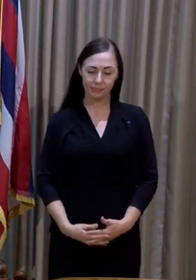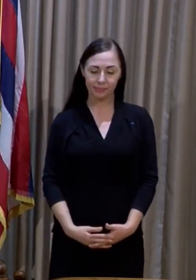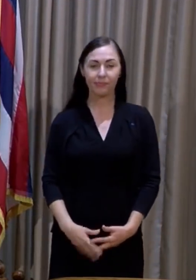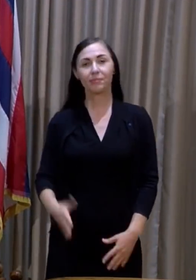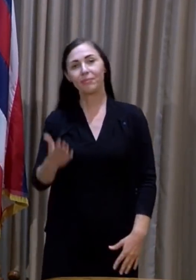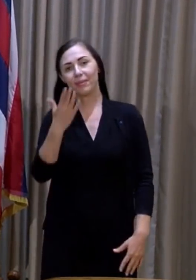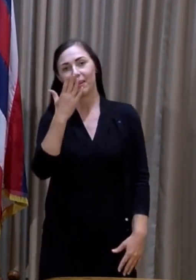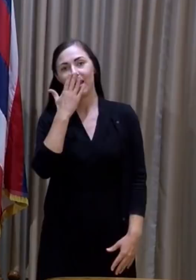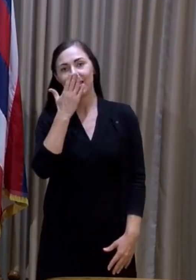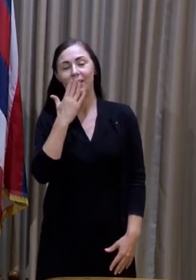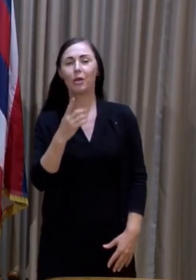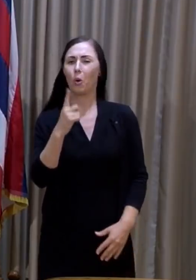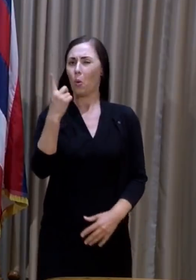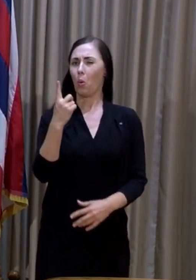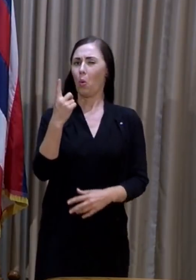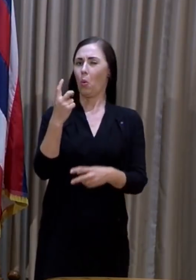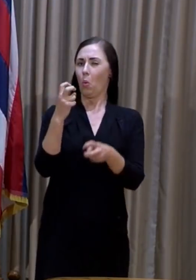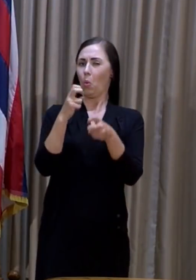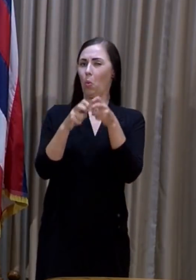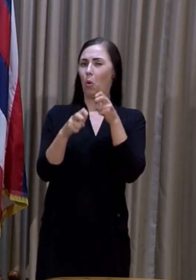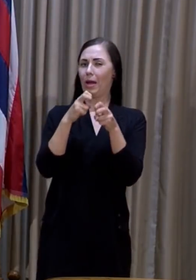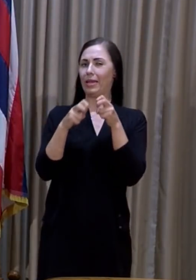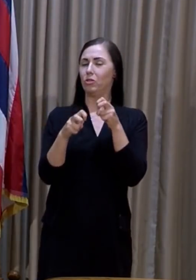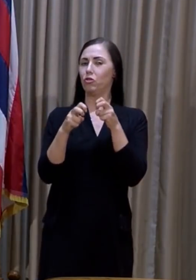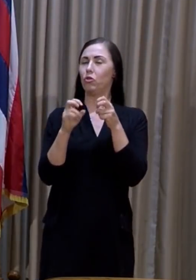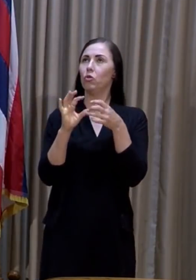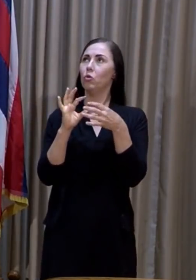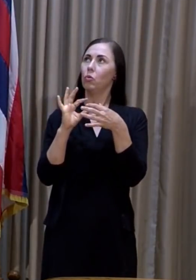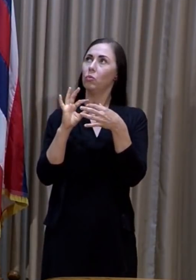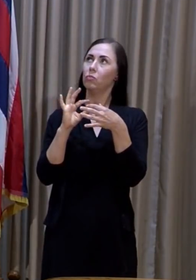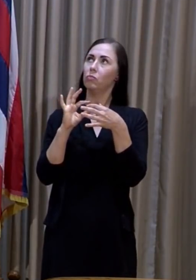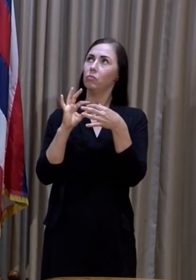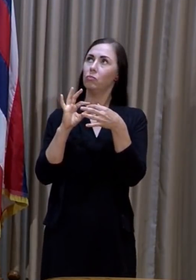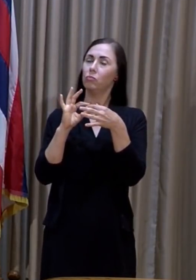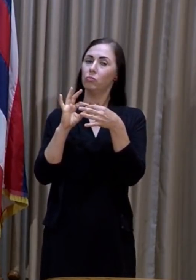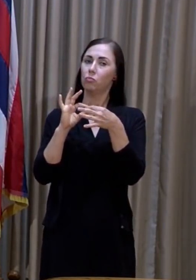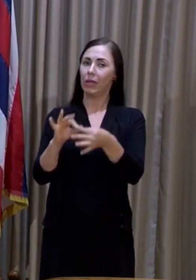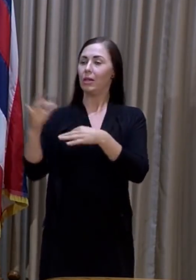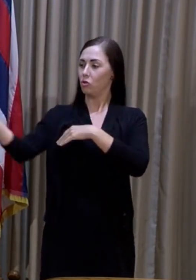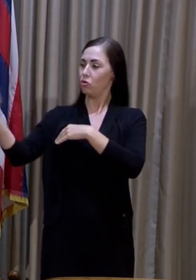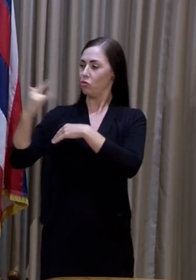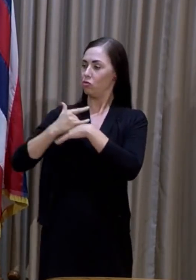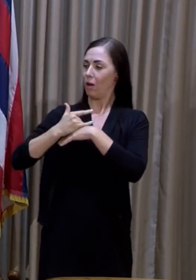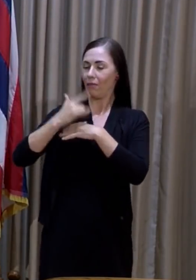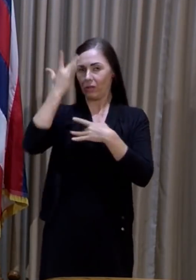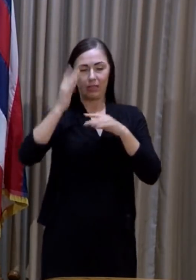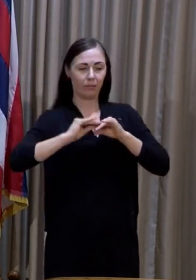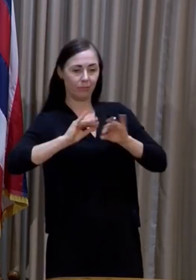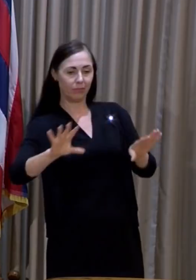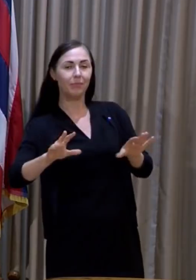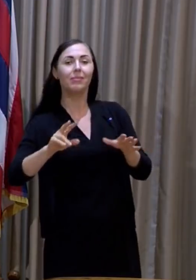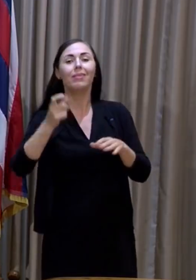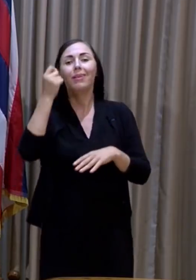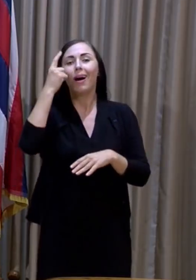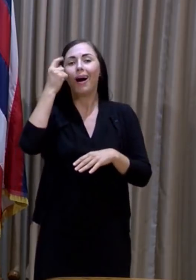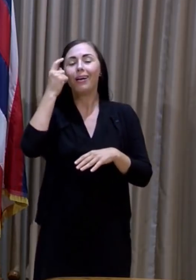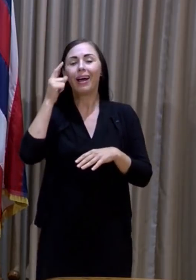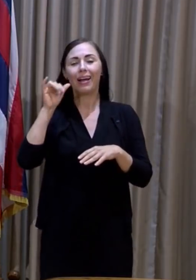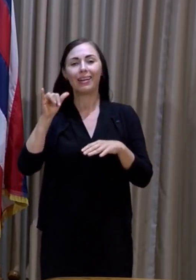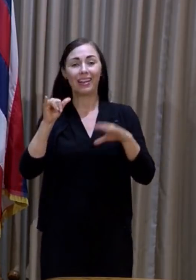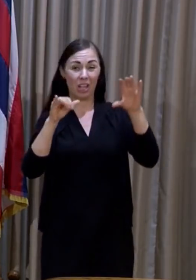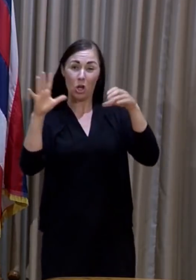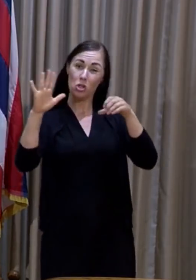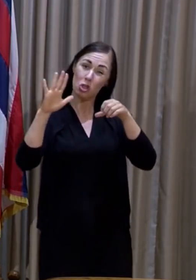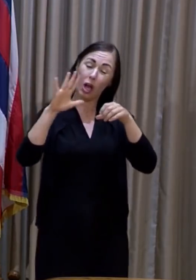Thank you. So, one of the issues with the travel-related infections is it's a percentage of the total number of cases.